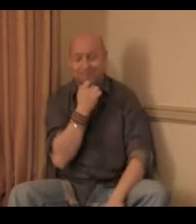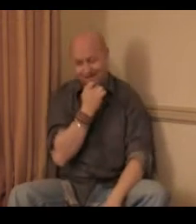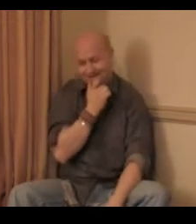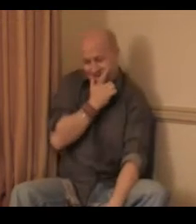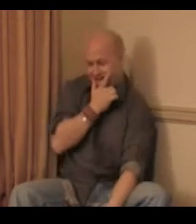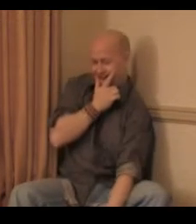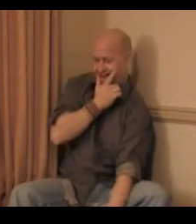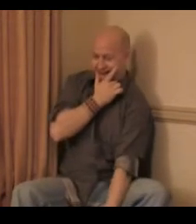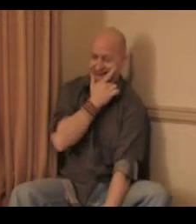smile